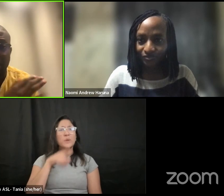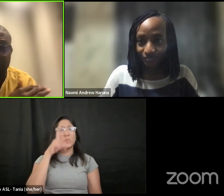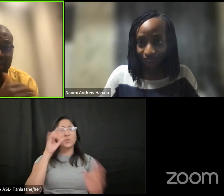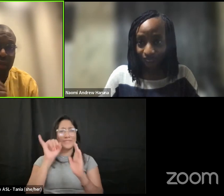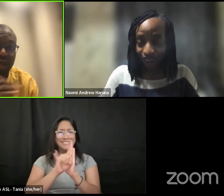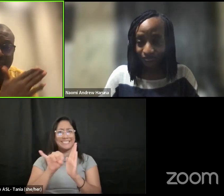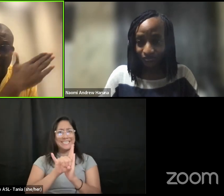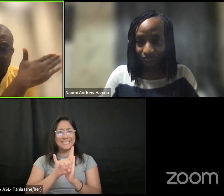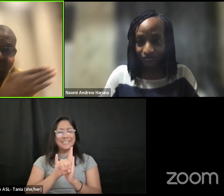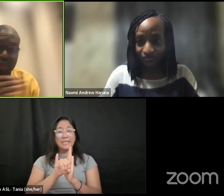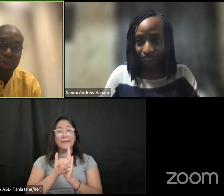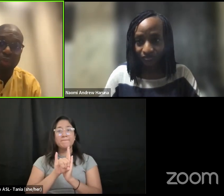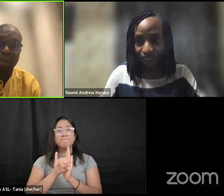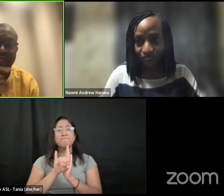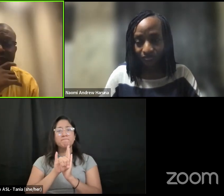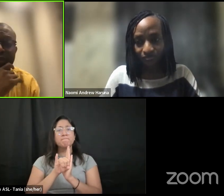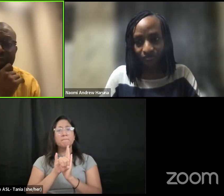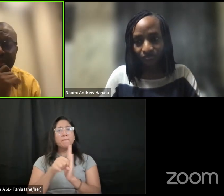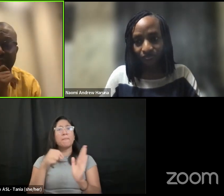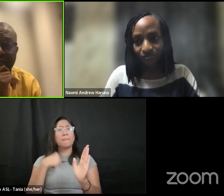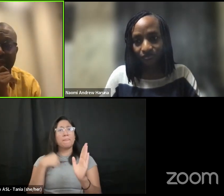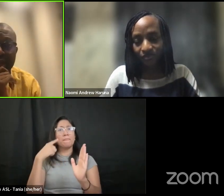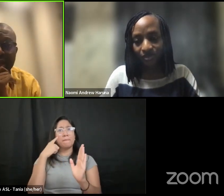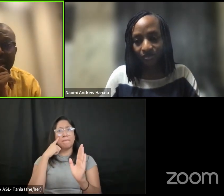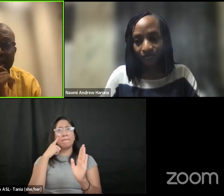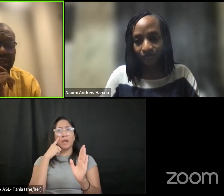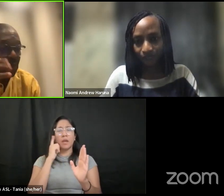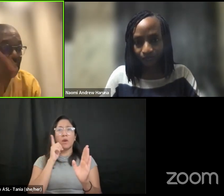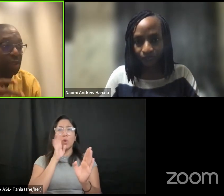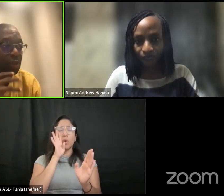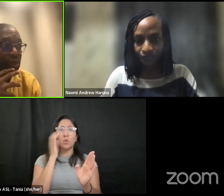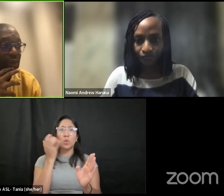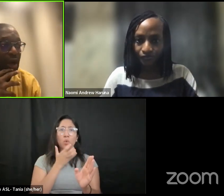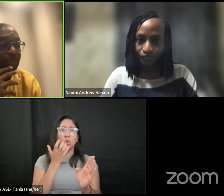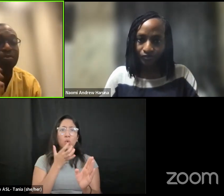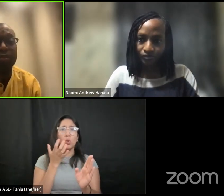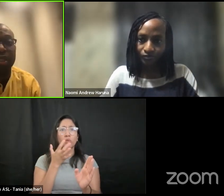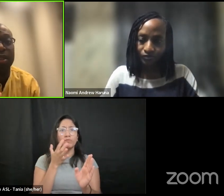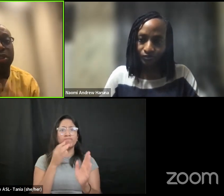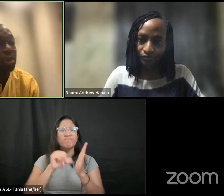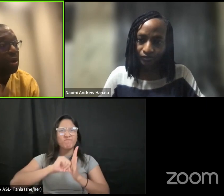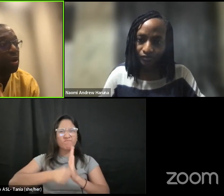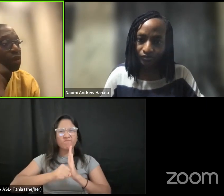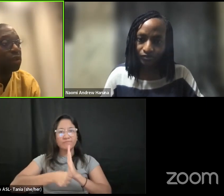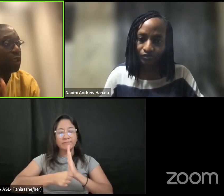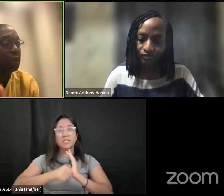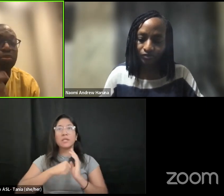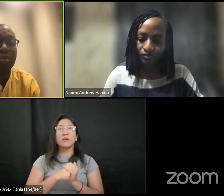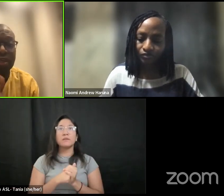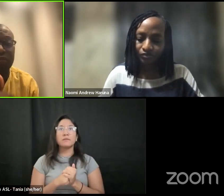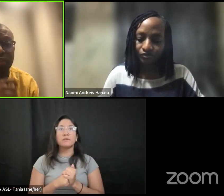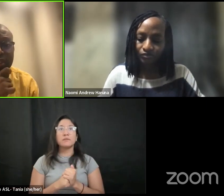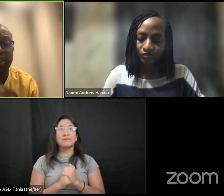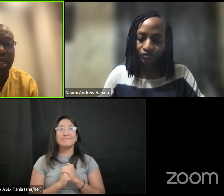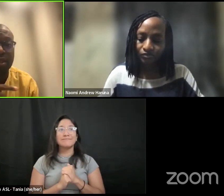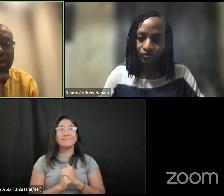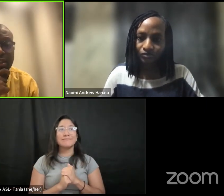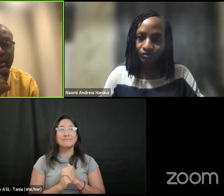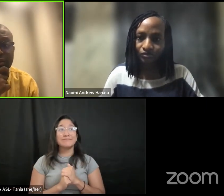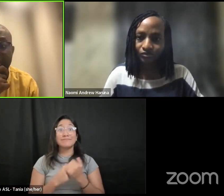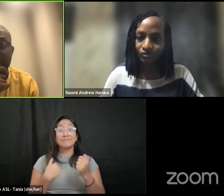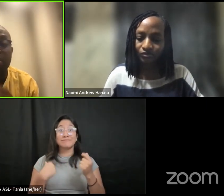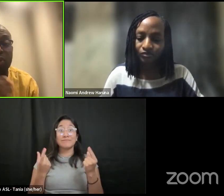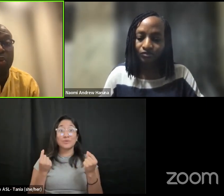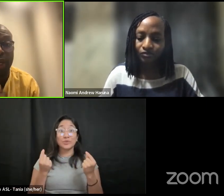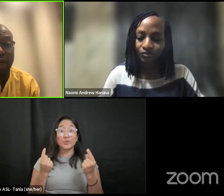a big piece that has kind of been the true line from the beginning is that we need to um they need to constantly revisit and